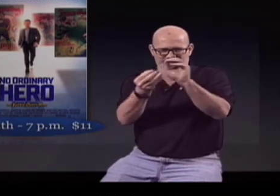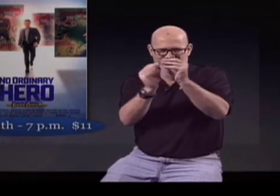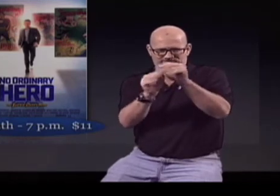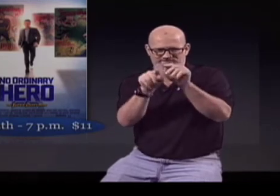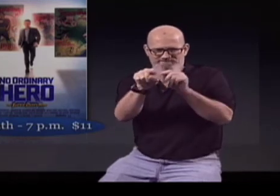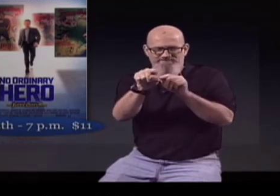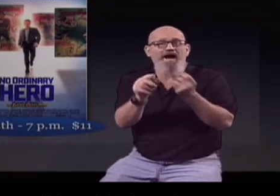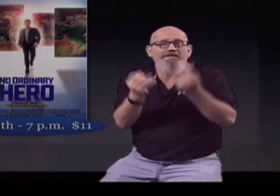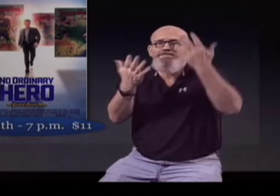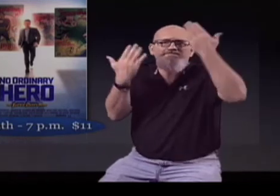purchase.